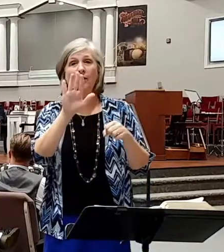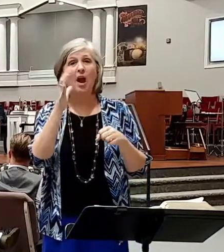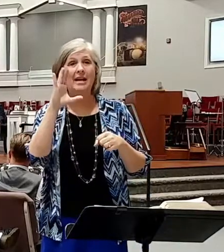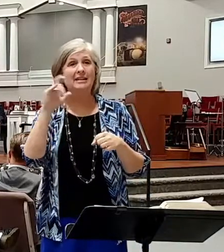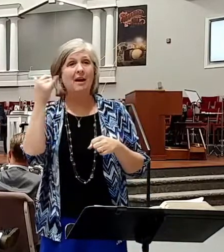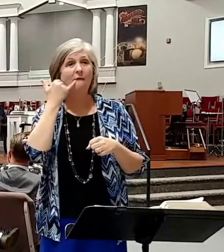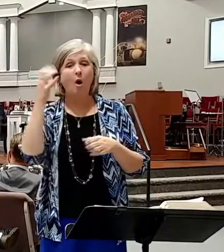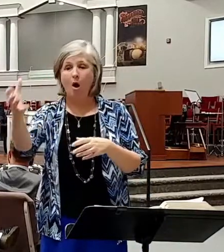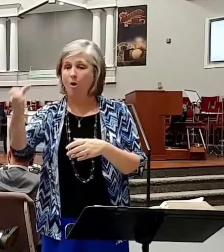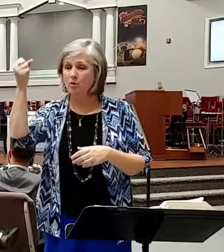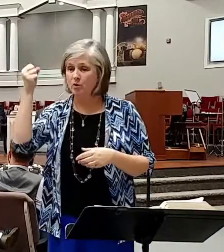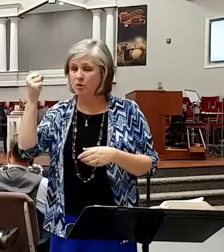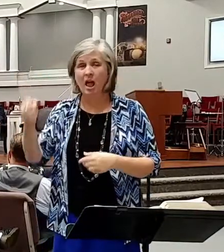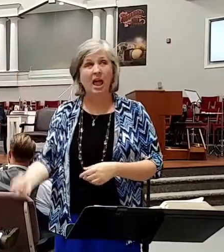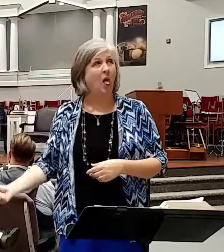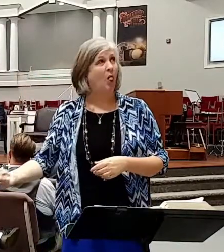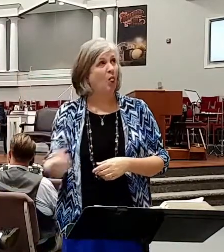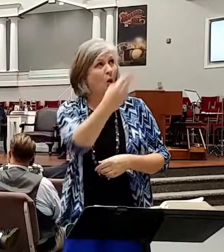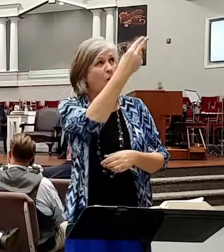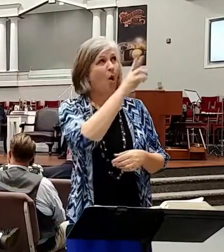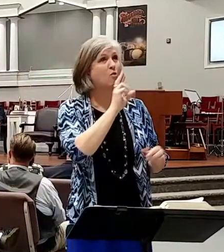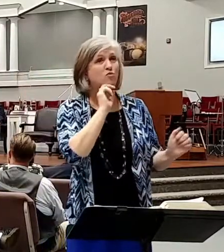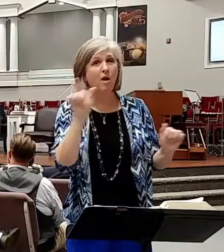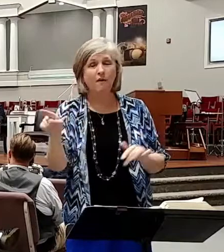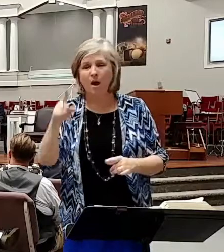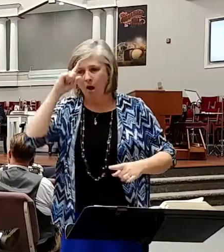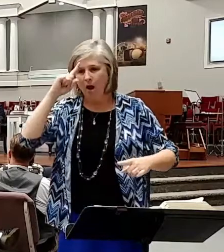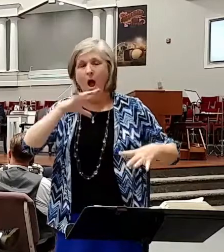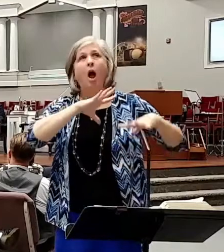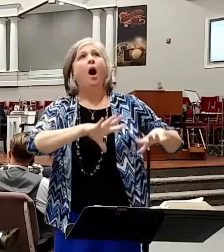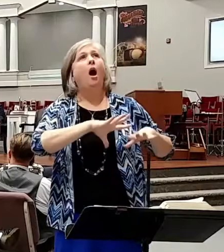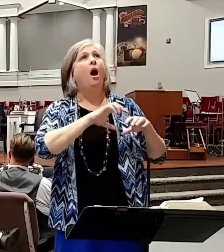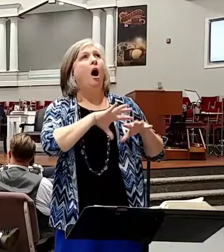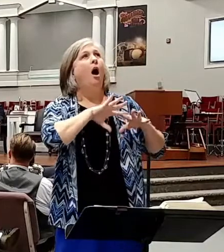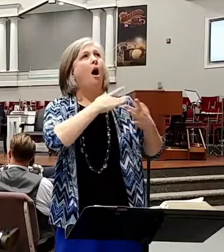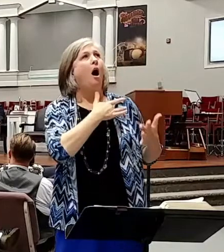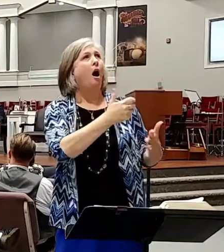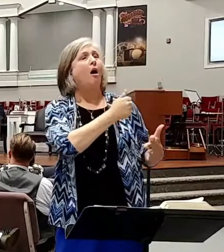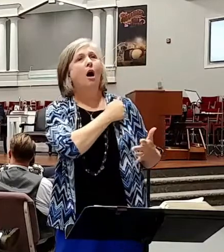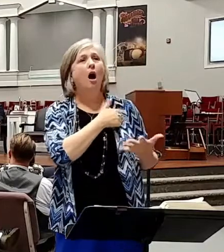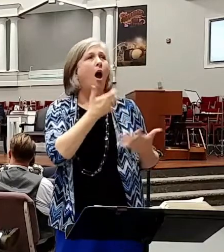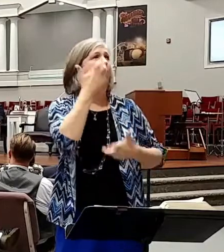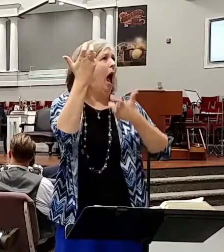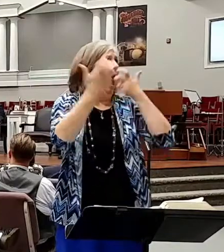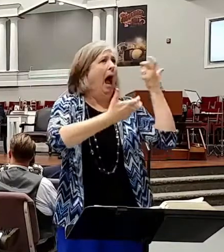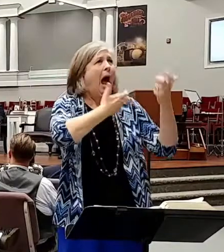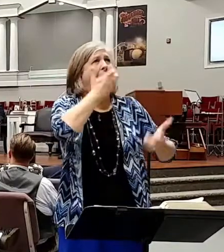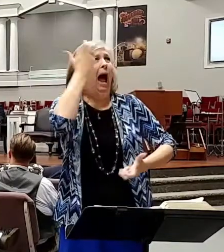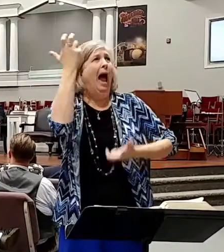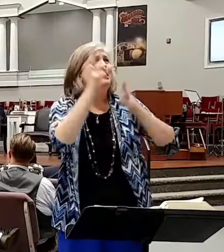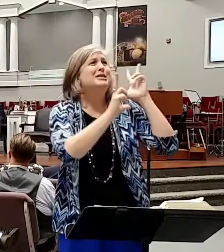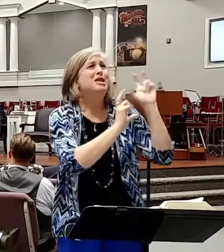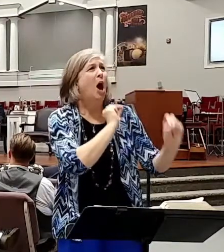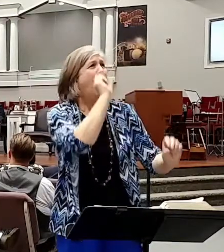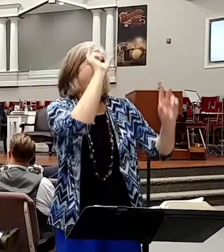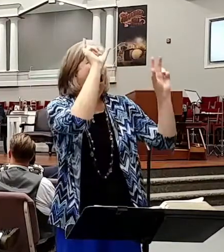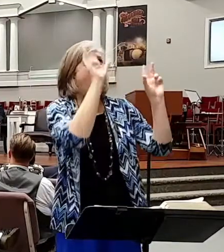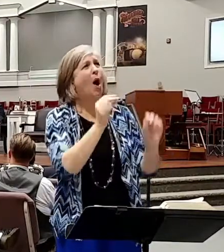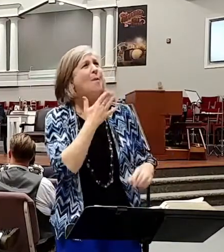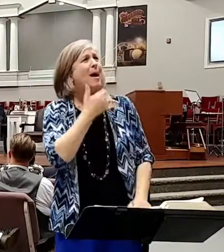and chunked it in the river, they'd have a heart attack and scream bloody murder. No! But if you took